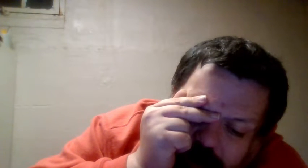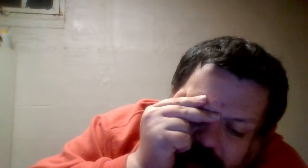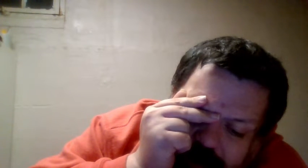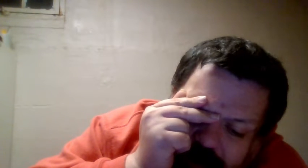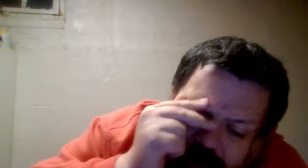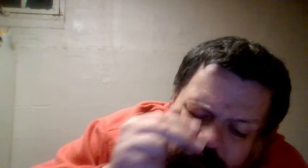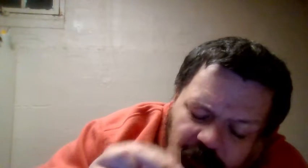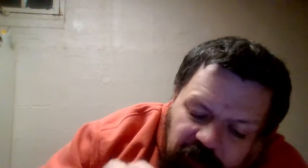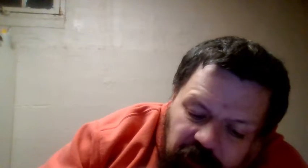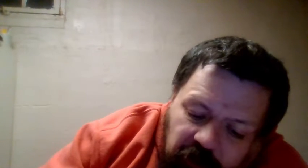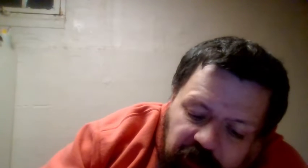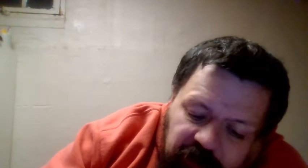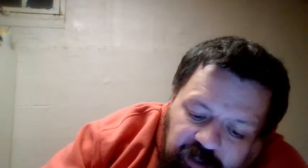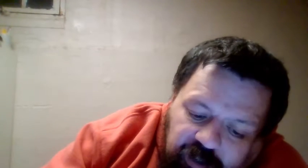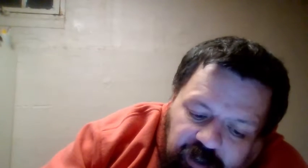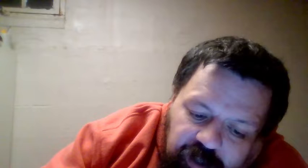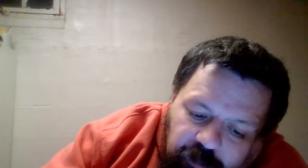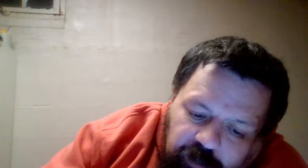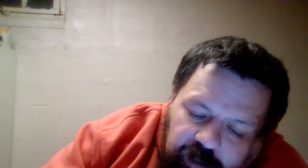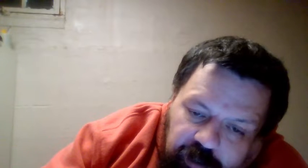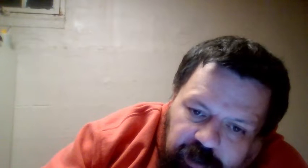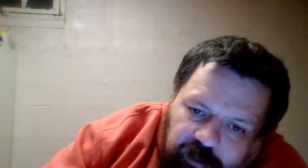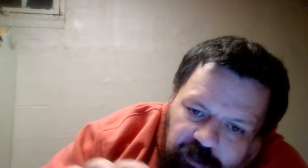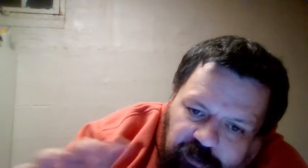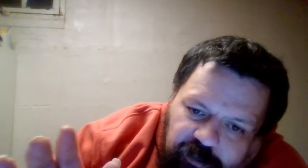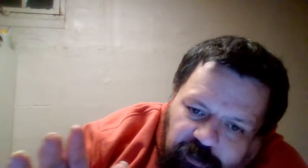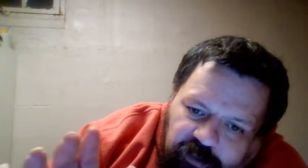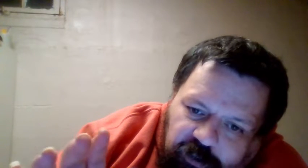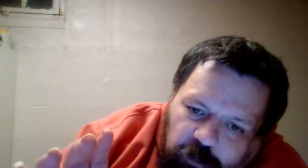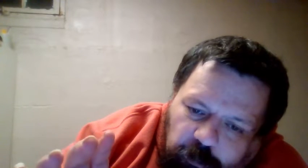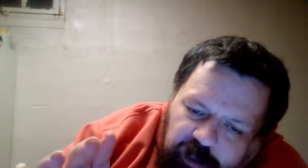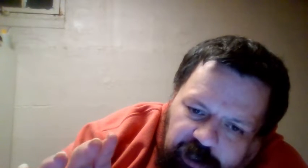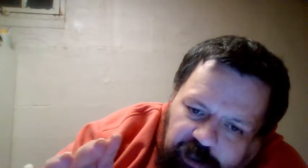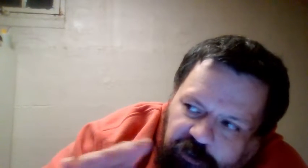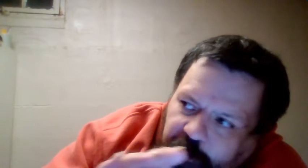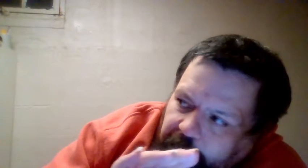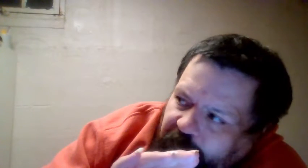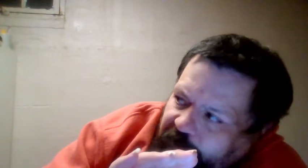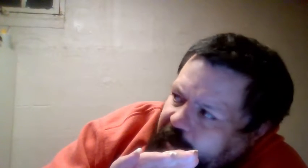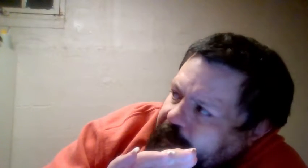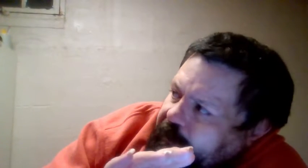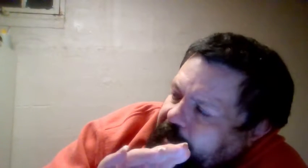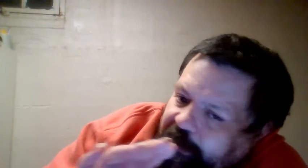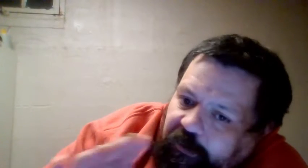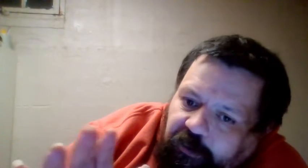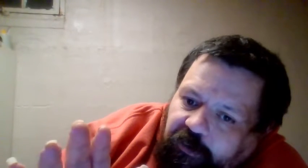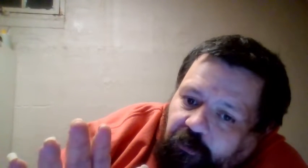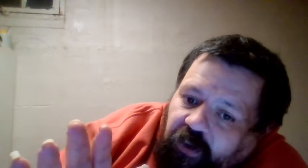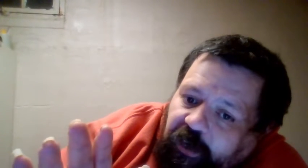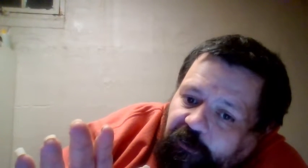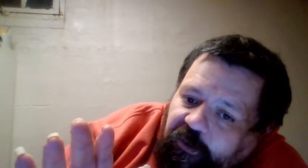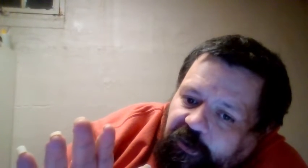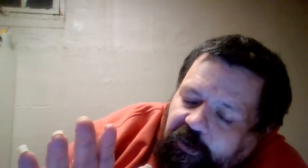Lashley, versus Austin Theory. And Austin Theory's a nobody, and he should have been fired last year at Survivor Series.